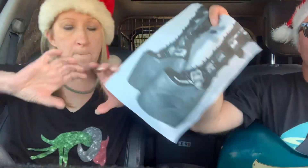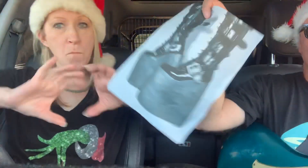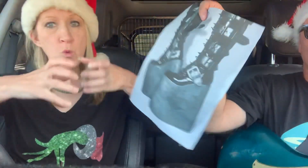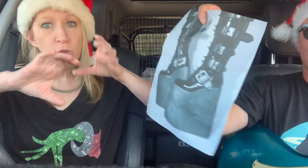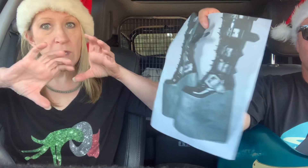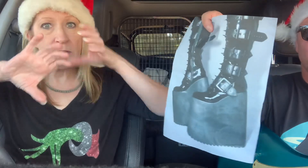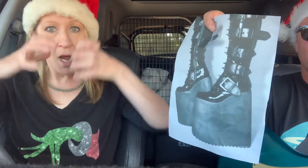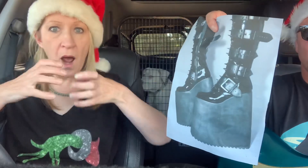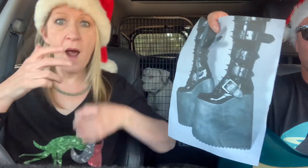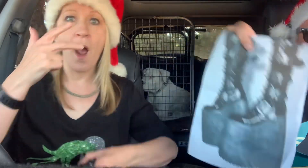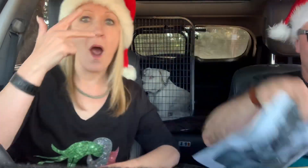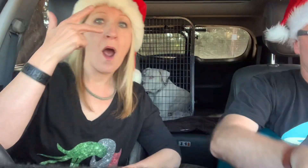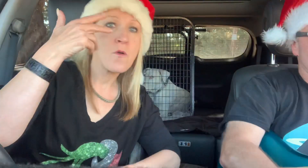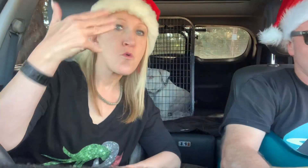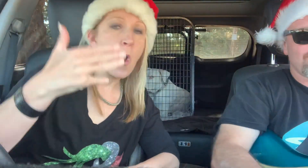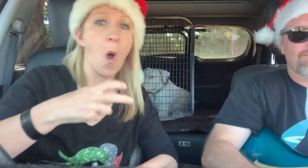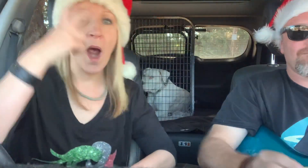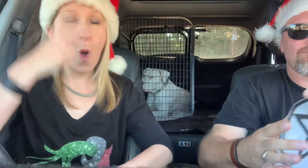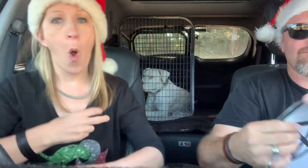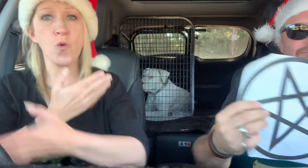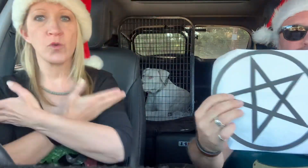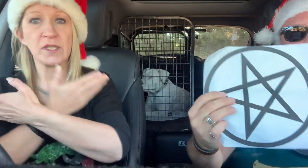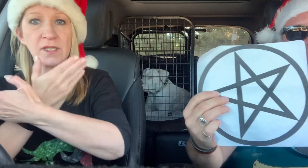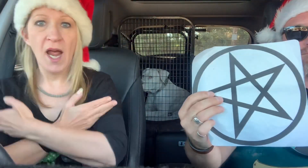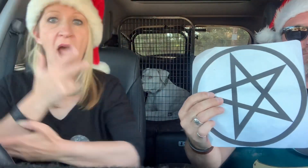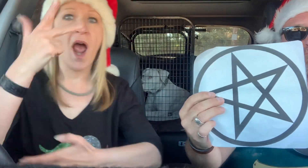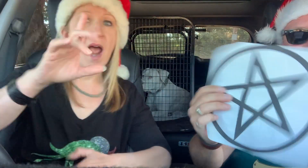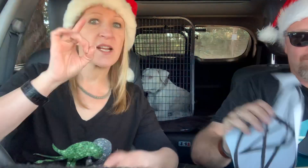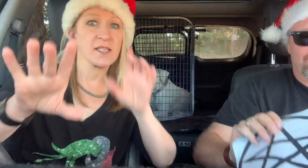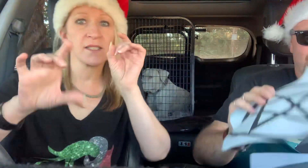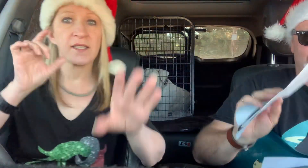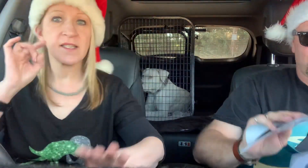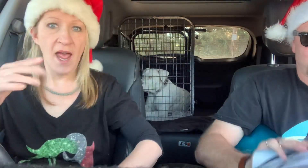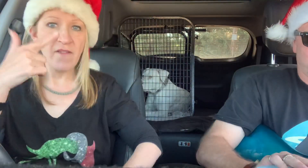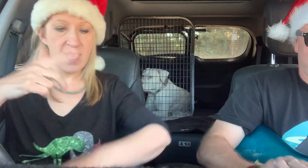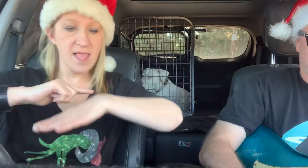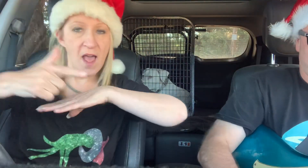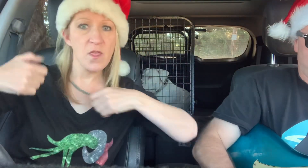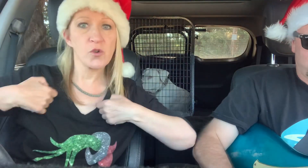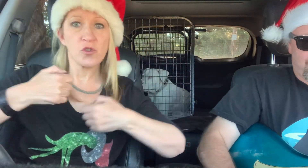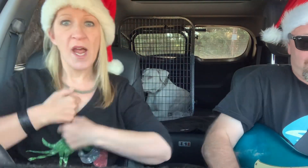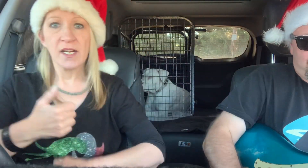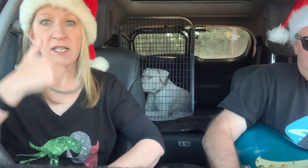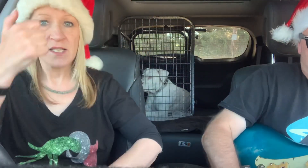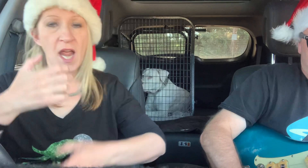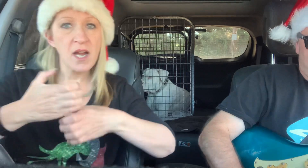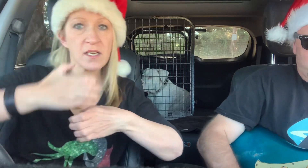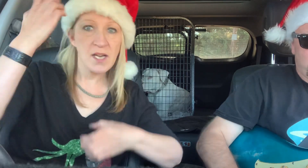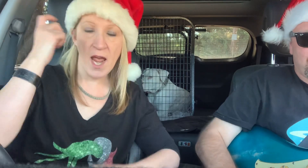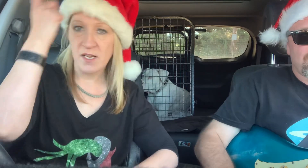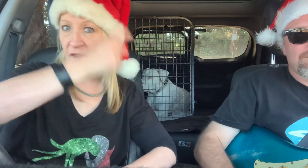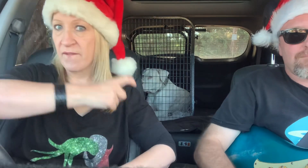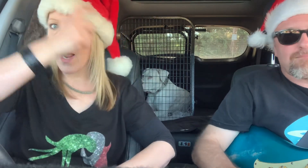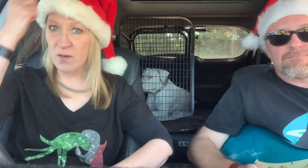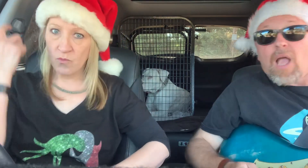purple hides and a t-shirt and leather browns And leather jackets and a hairspray